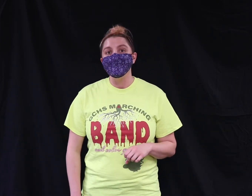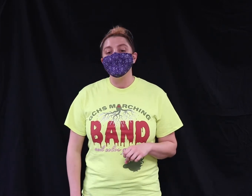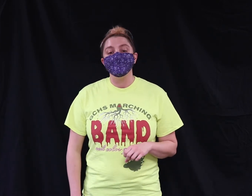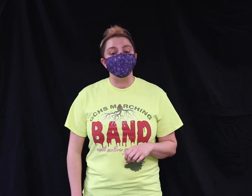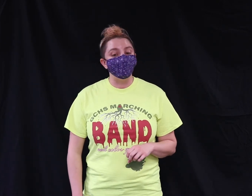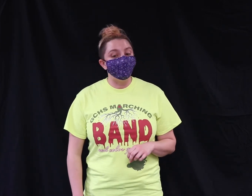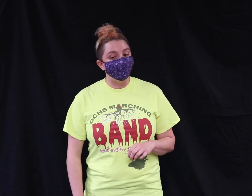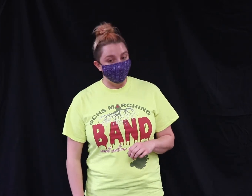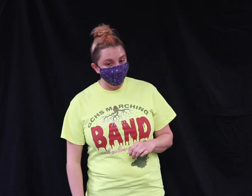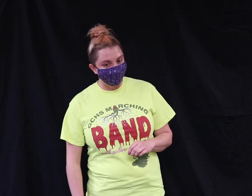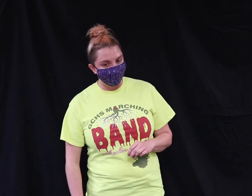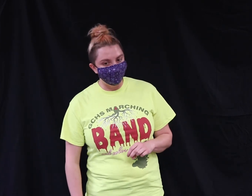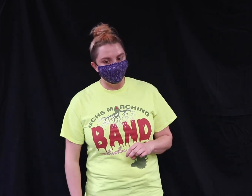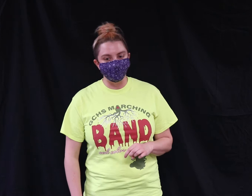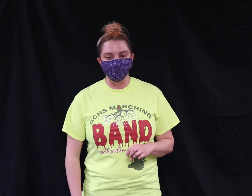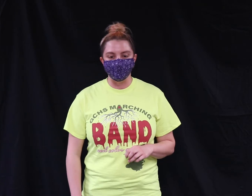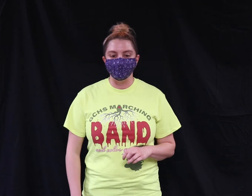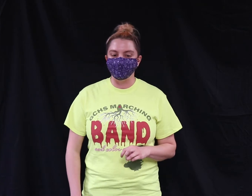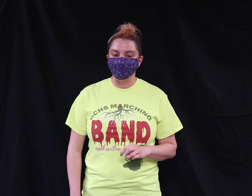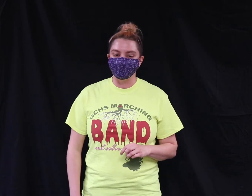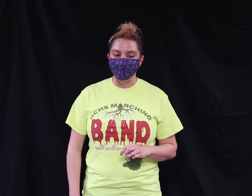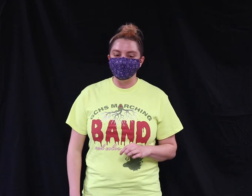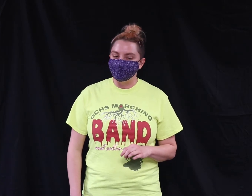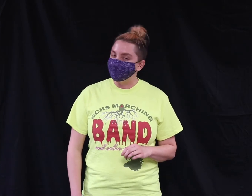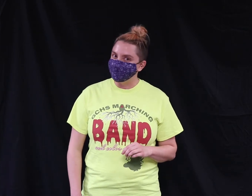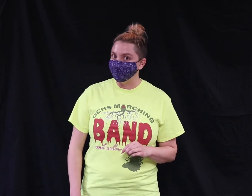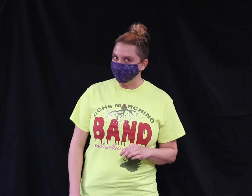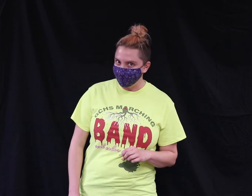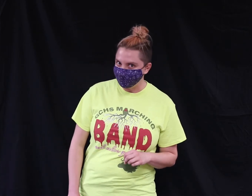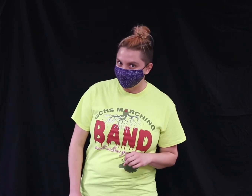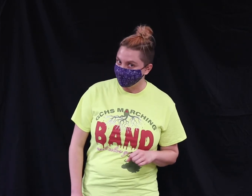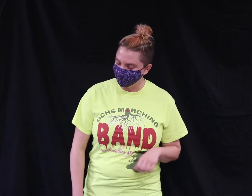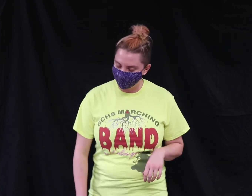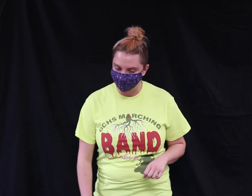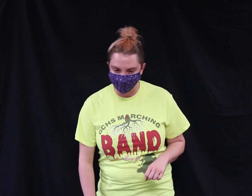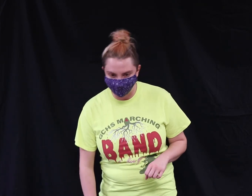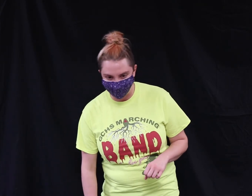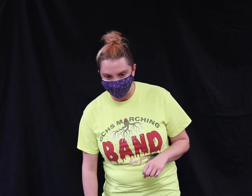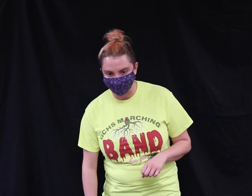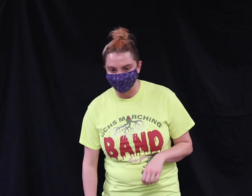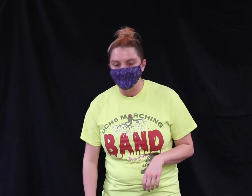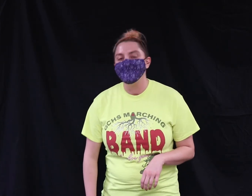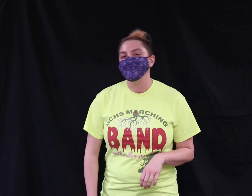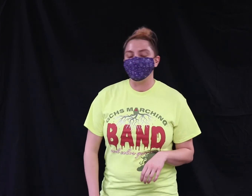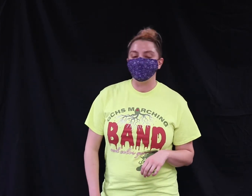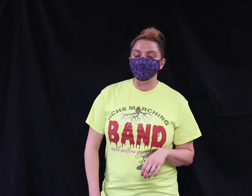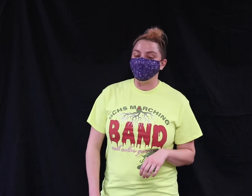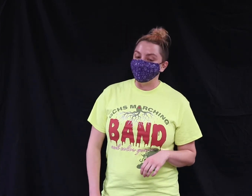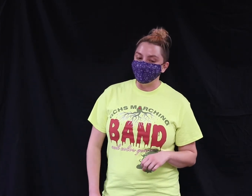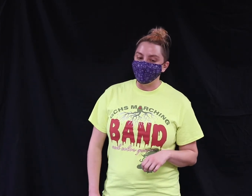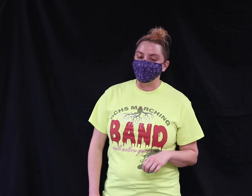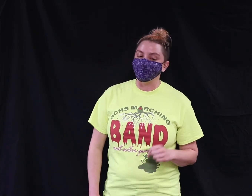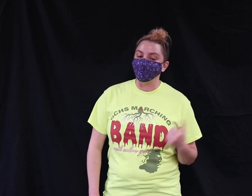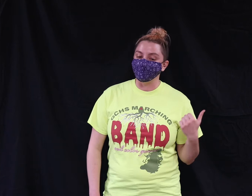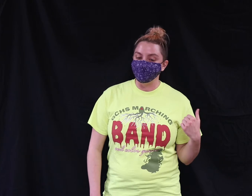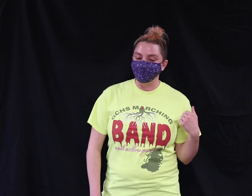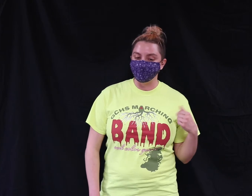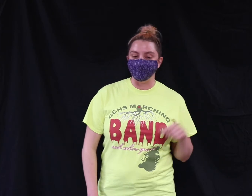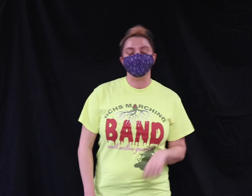Join the Film Club for a showing of the 1987 classic The Princess Bride. They will be meeting on October 6th at